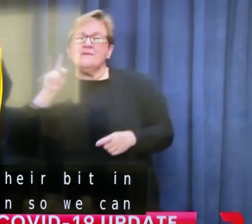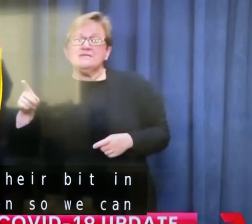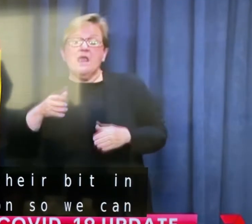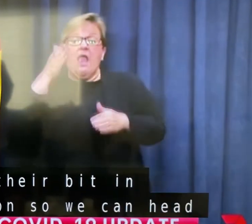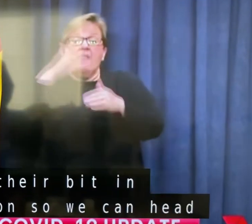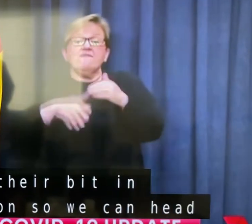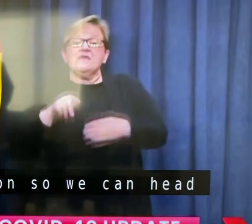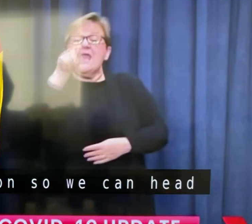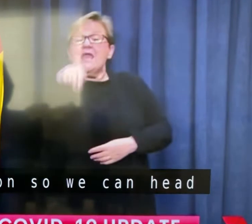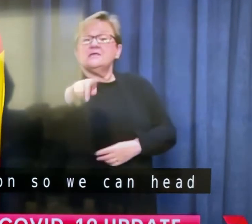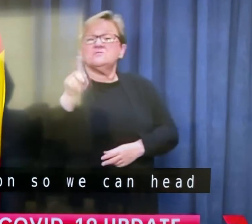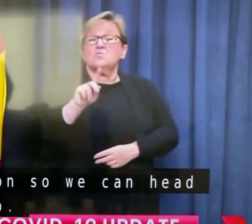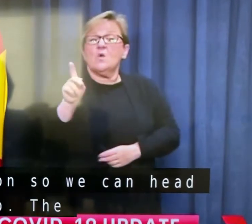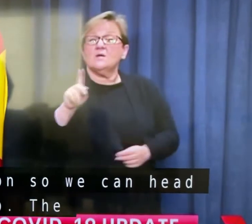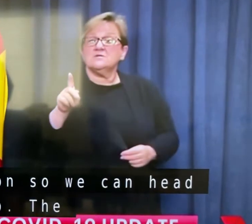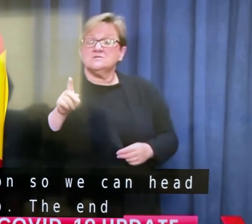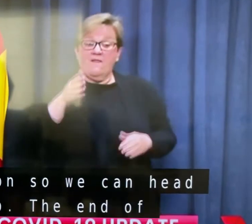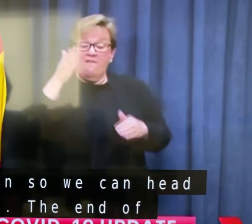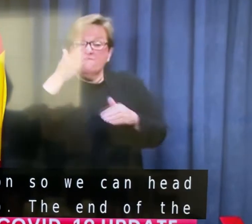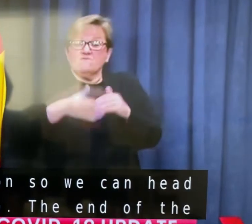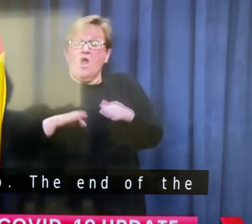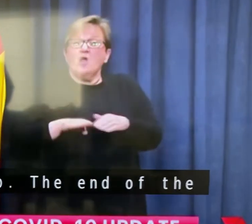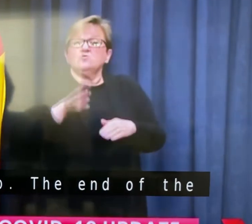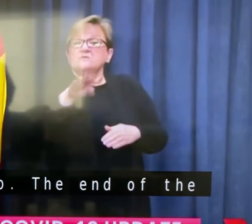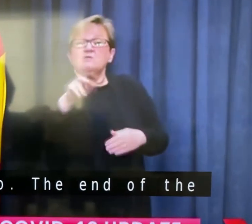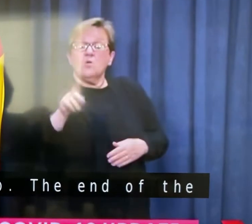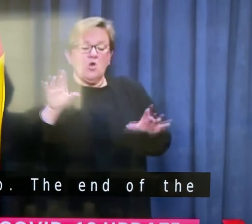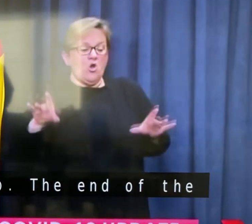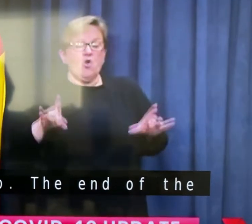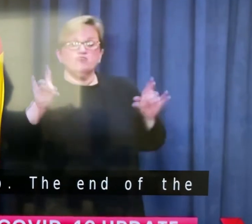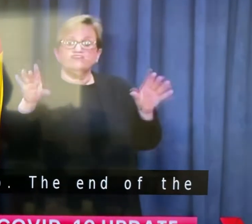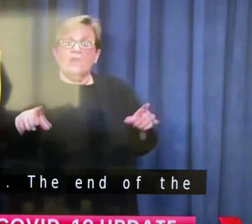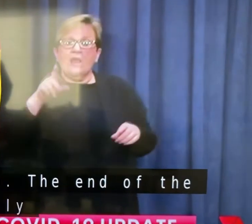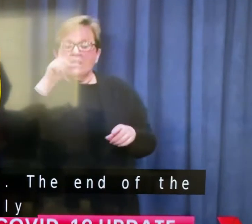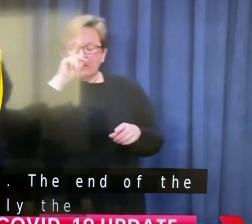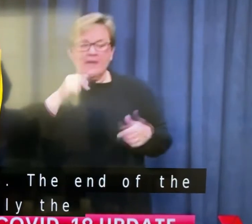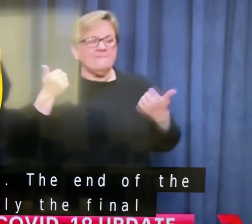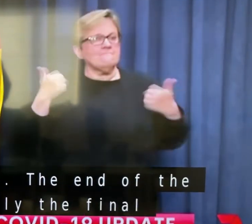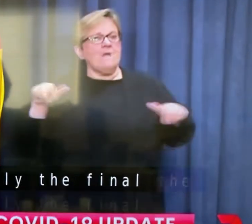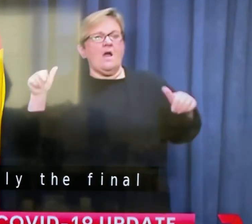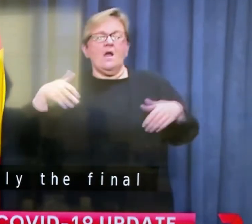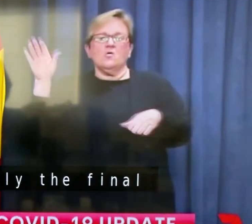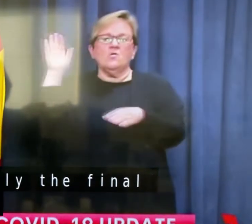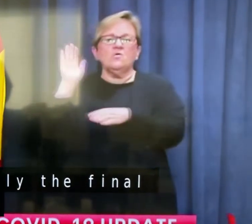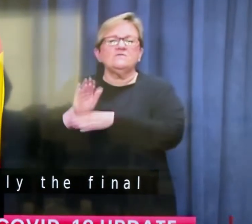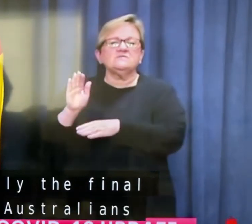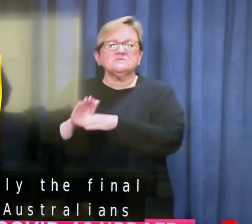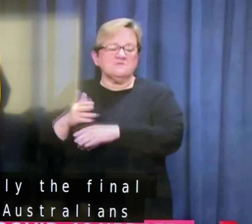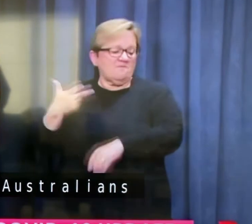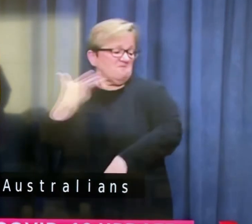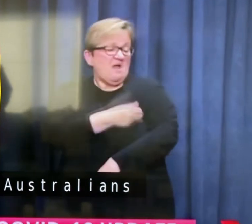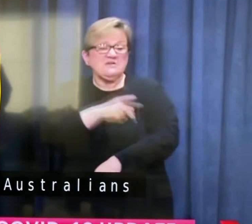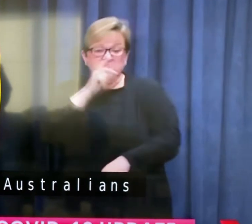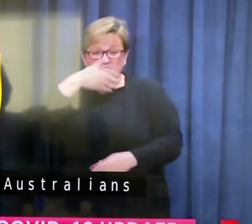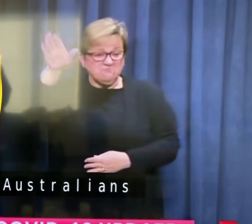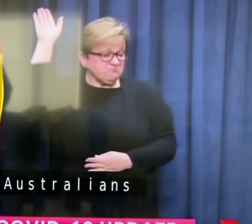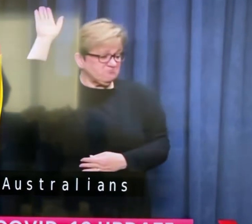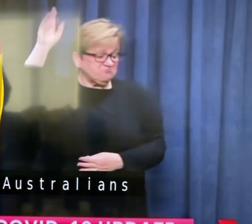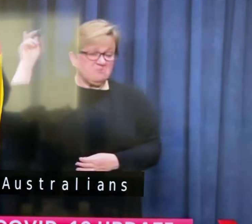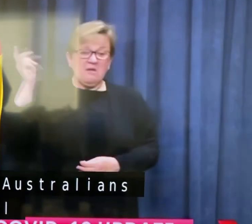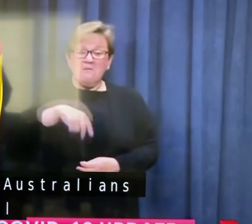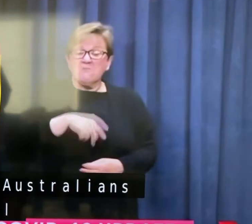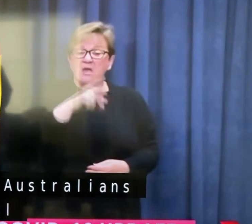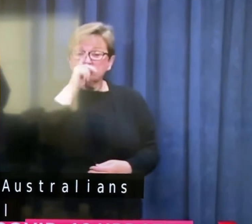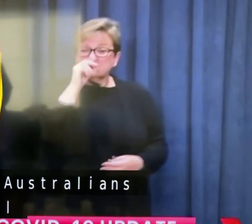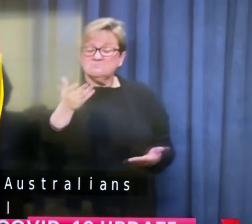basically the final phase. It's basically Australians being able to travel overseas. If you're you go overseas, you come back